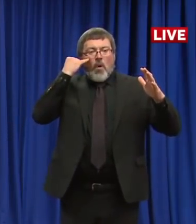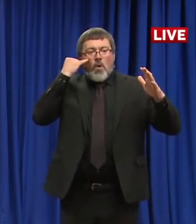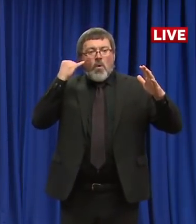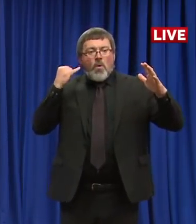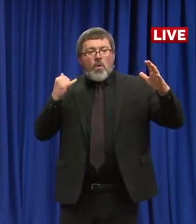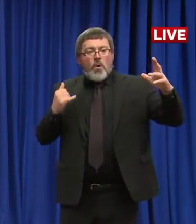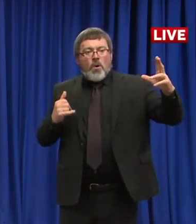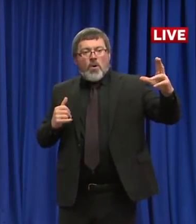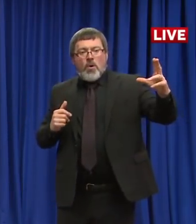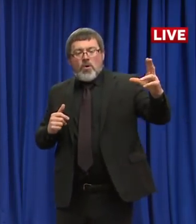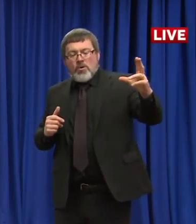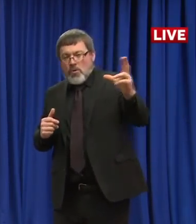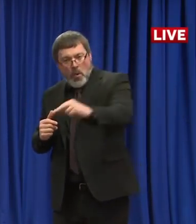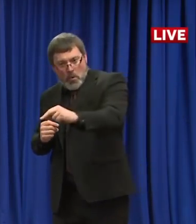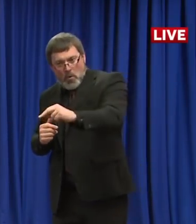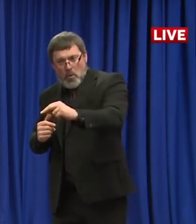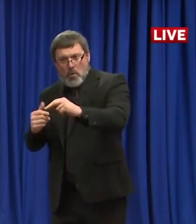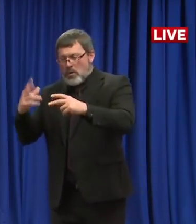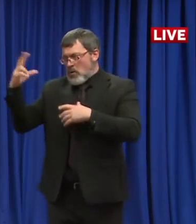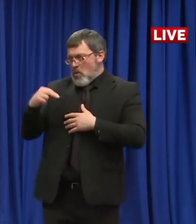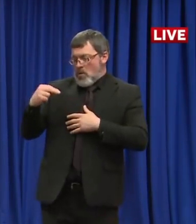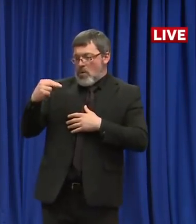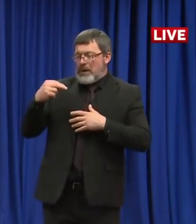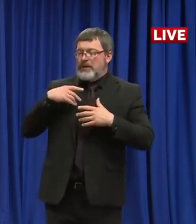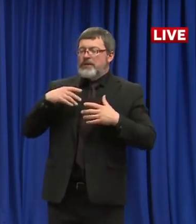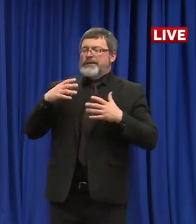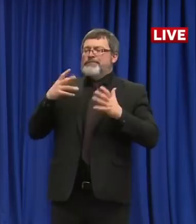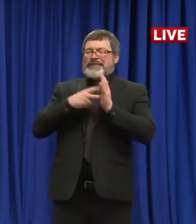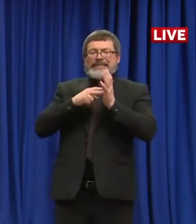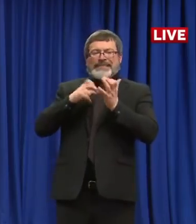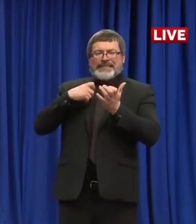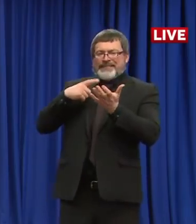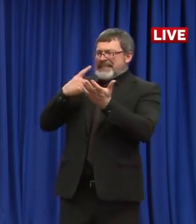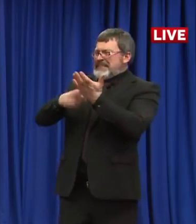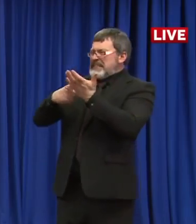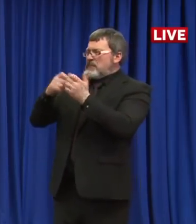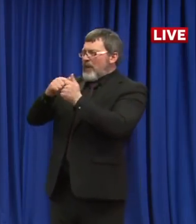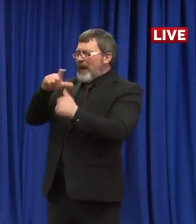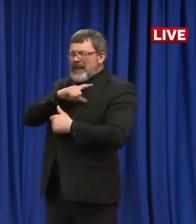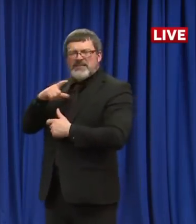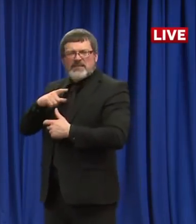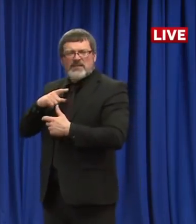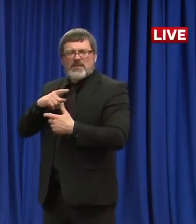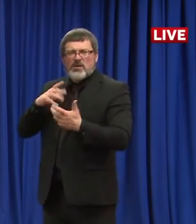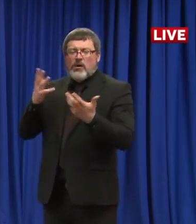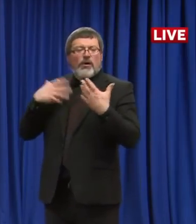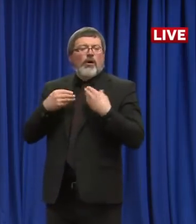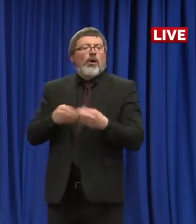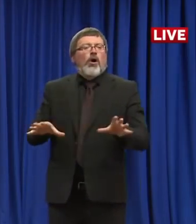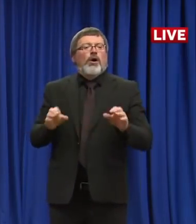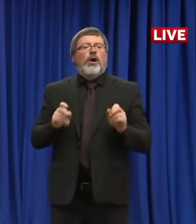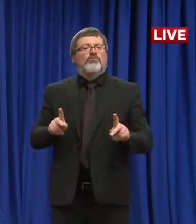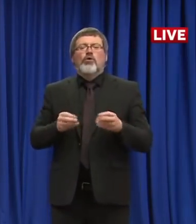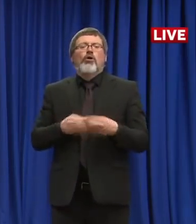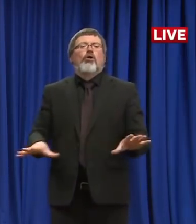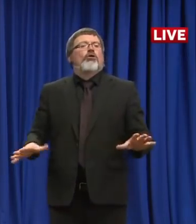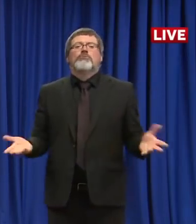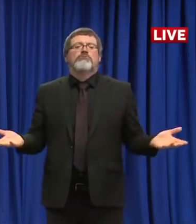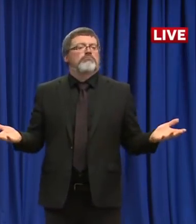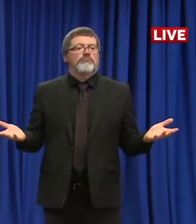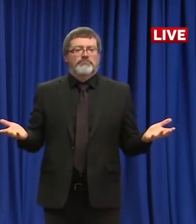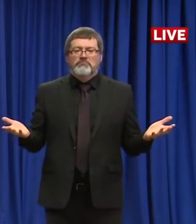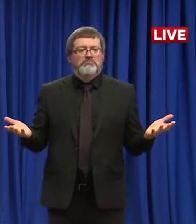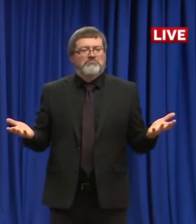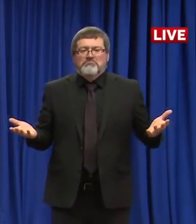after the legislature meets, that deal's gone before I've hung up the phone. And we'll miss all that opportunity. And that plane doesn't land this weekend and we